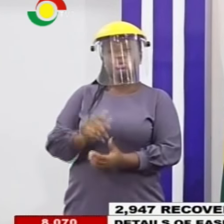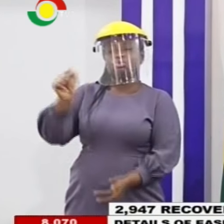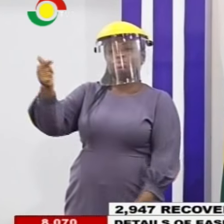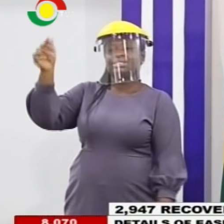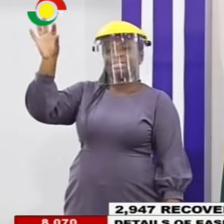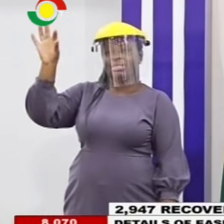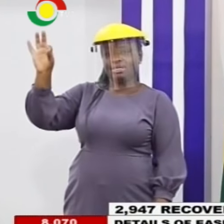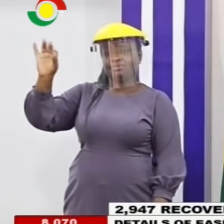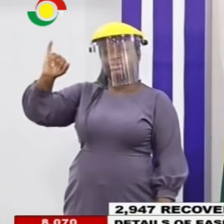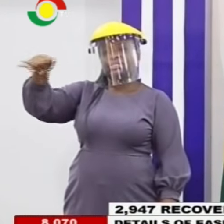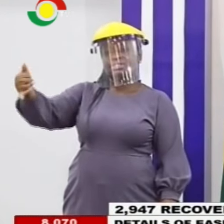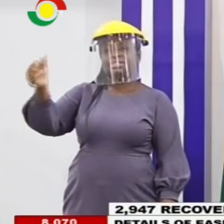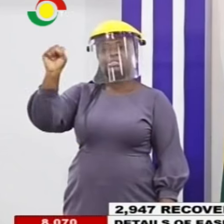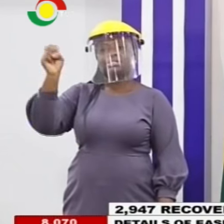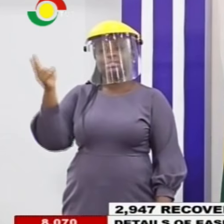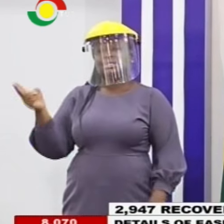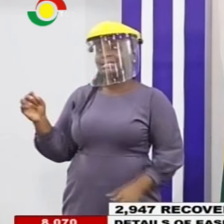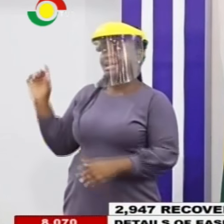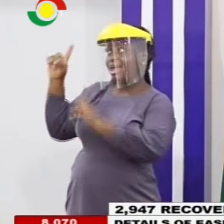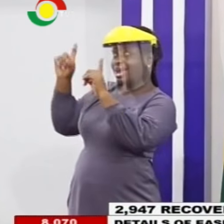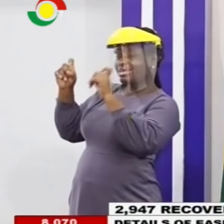high schools and their exams.